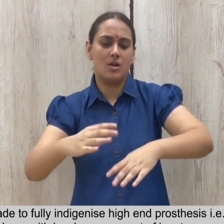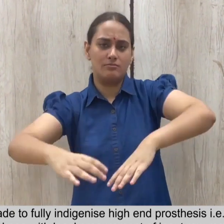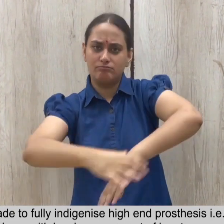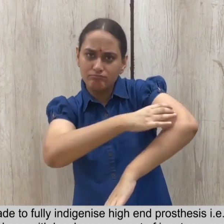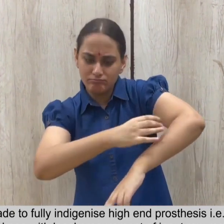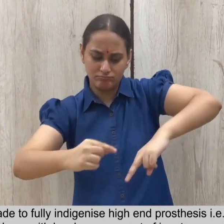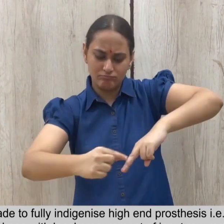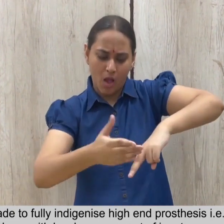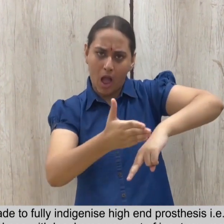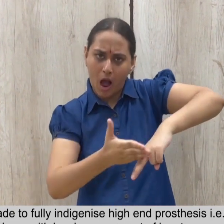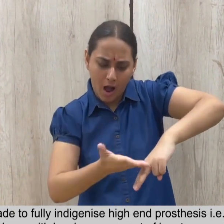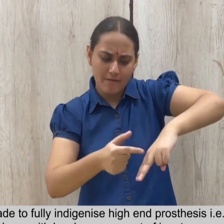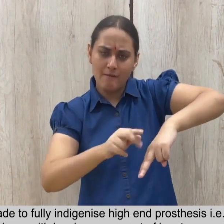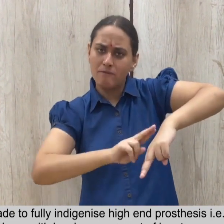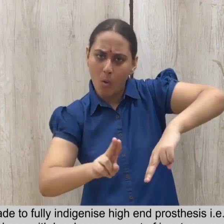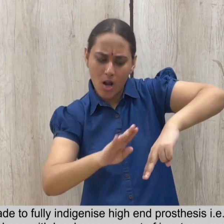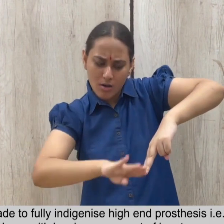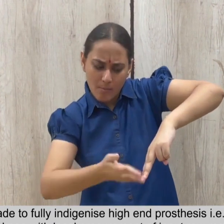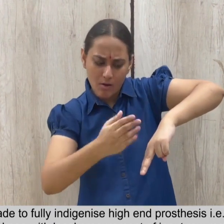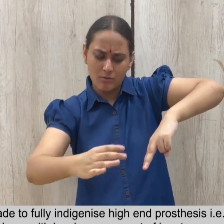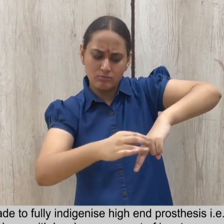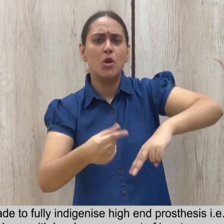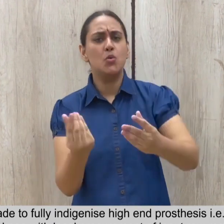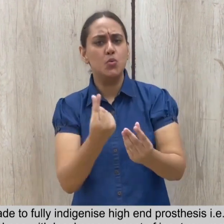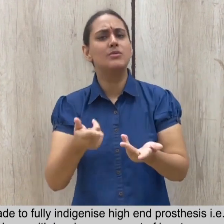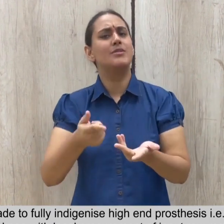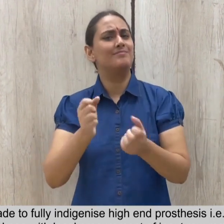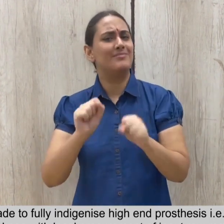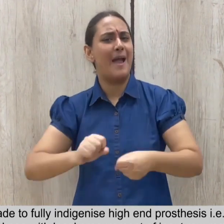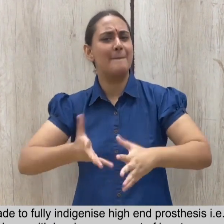knee with local procurement of input raw material. 15